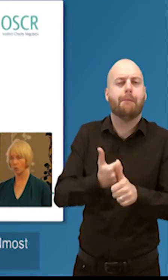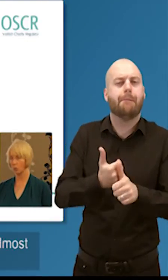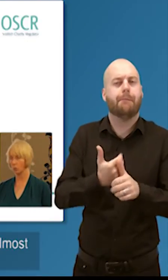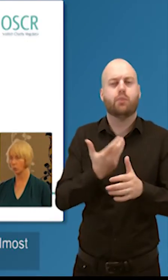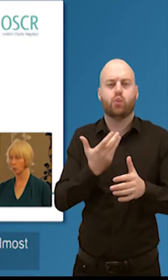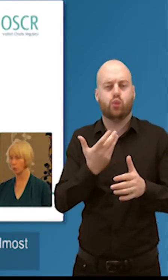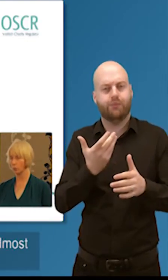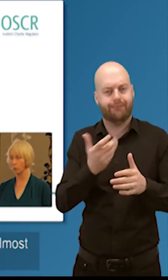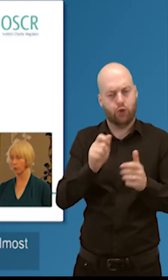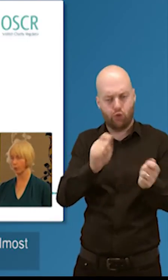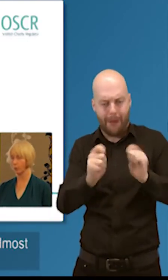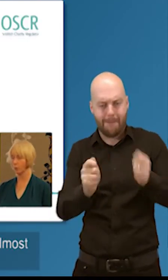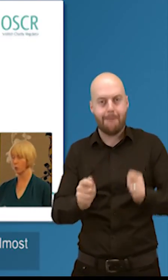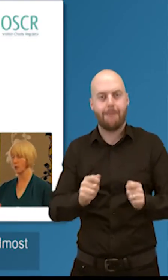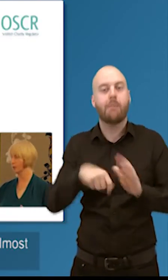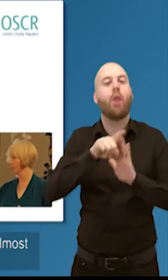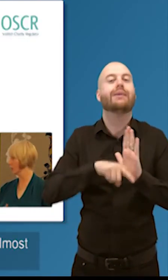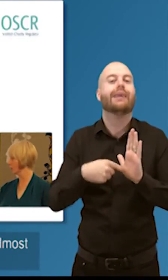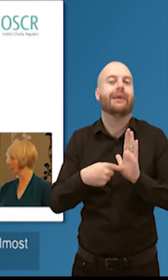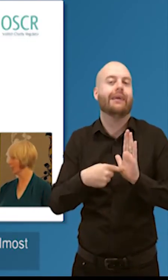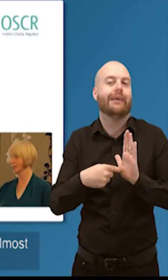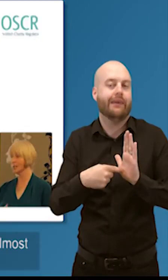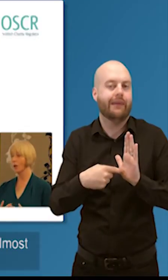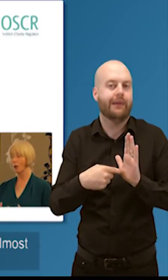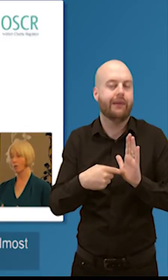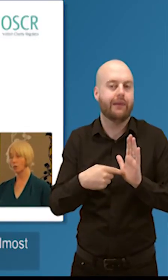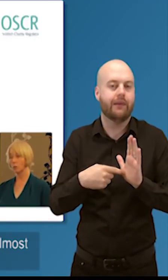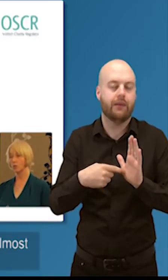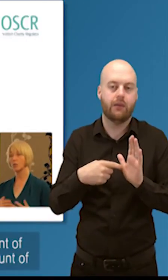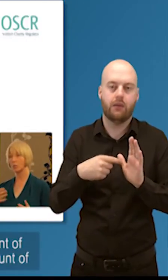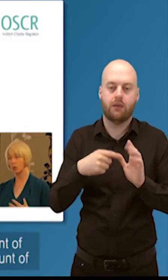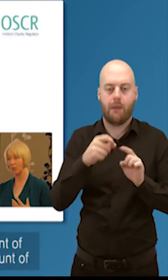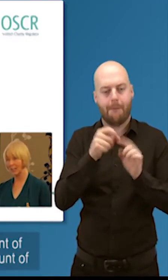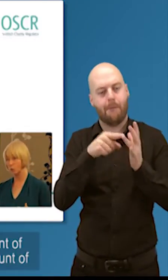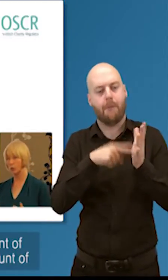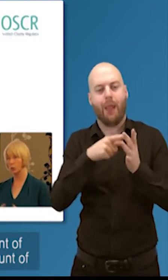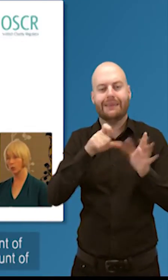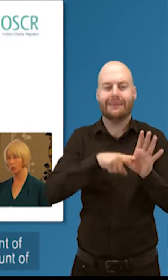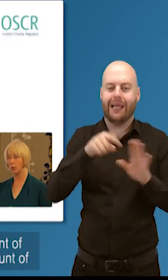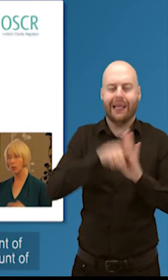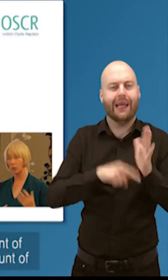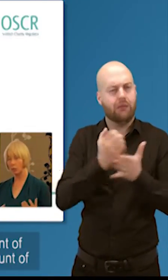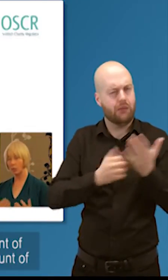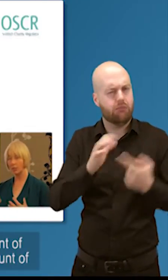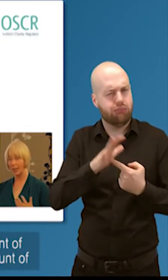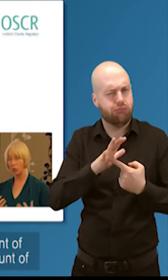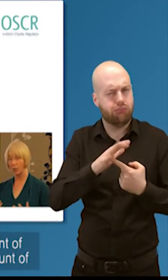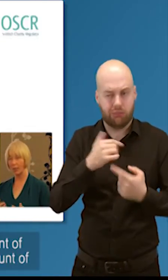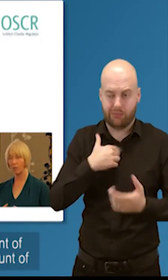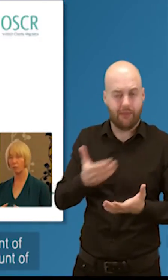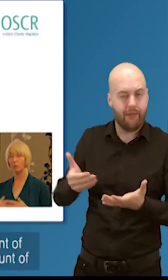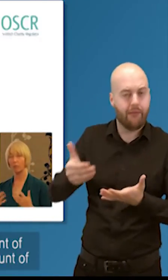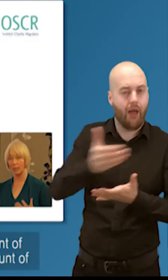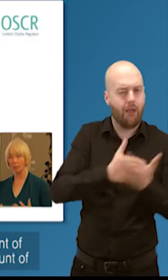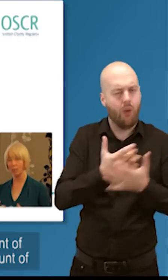sector in Scotland. With 24 and a half, almost 25,000 charities on our books, the amount of engagement that we do, the amount of interaction